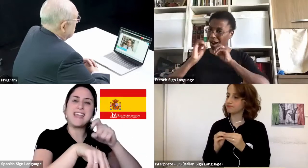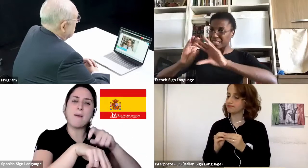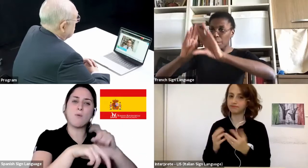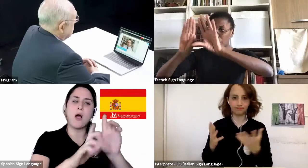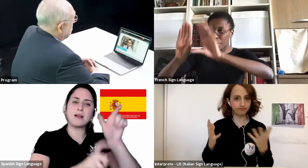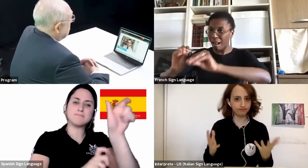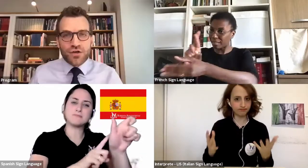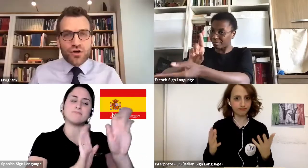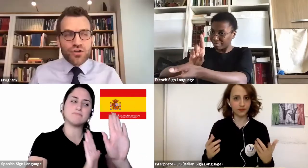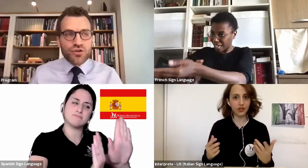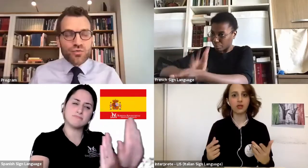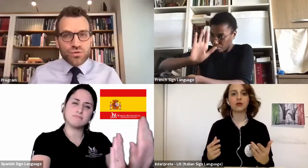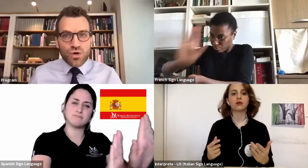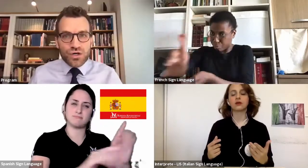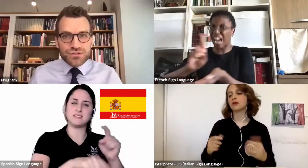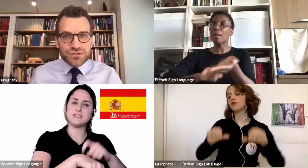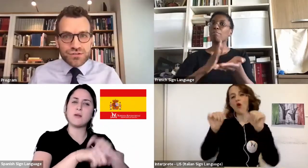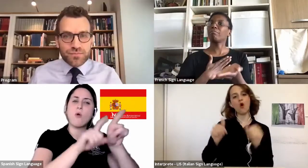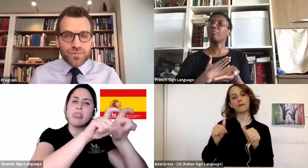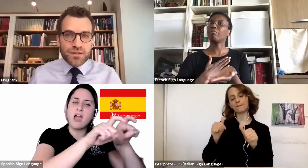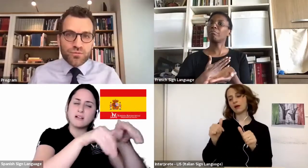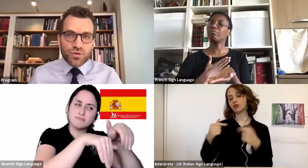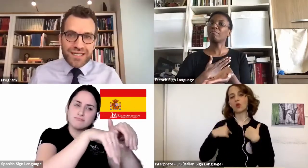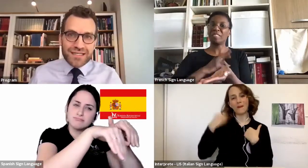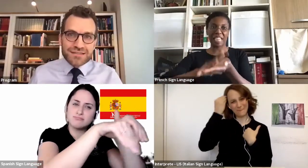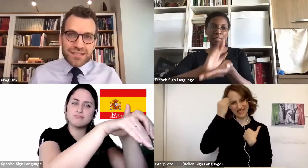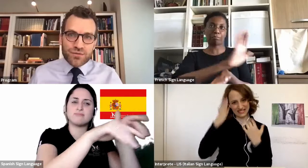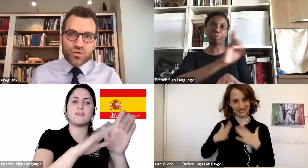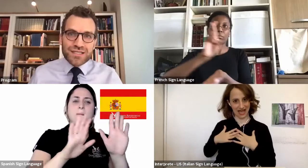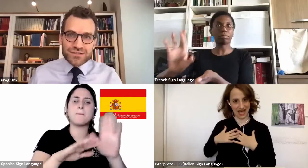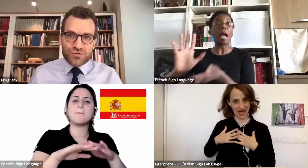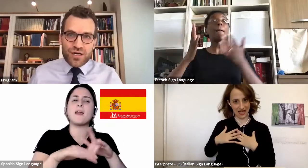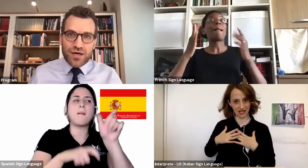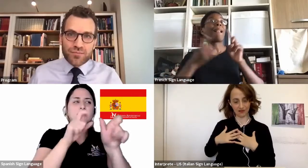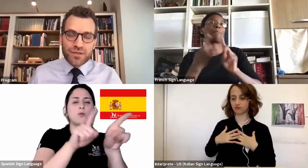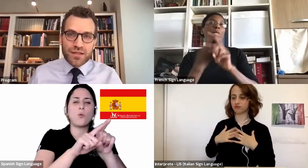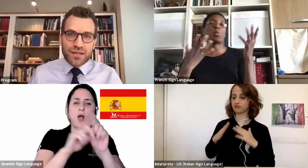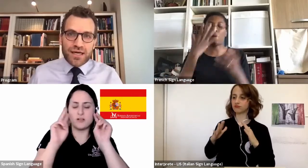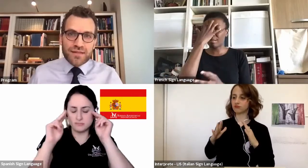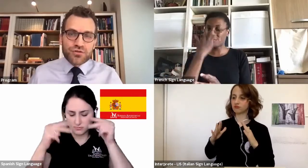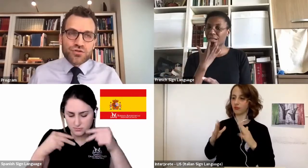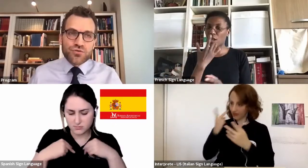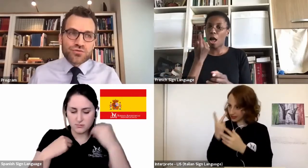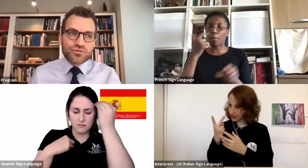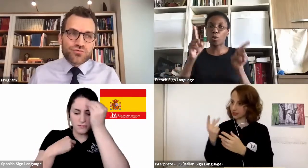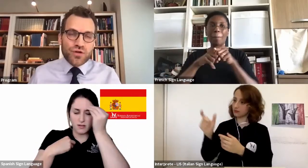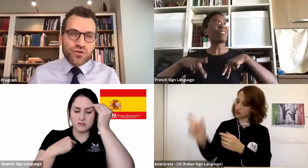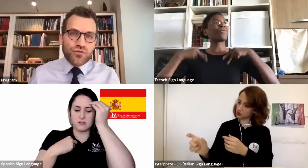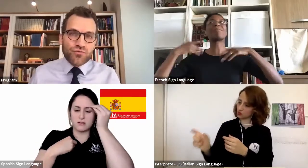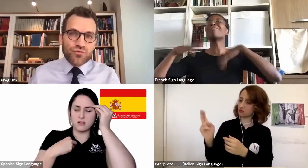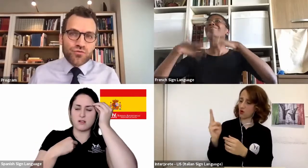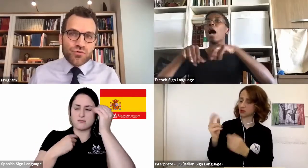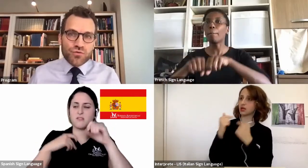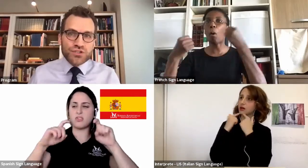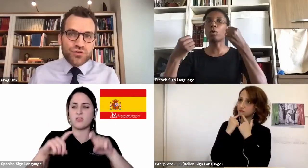one reflects on what was, what is, and what is to come. And that you don't run